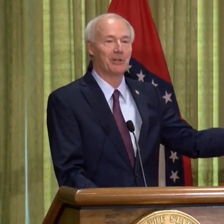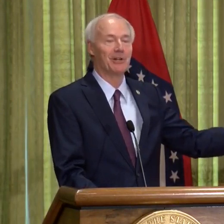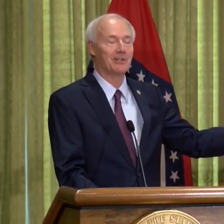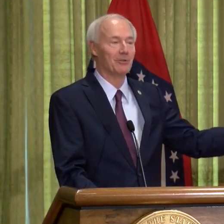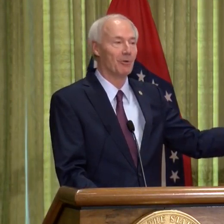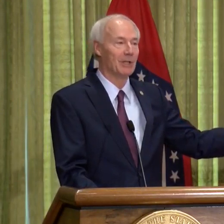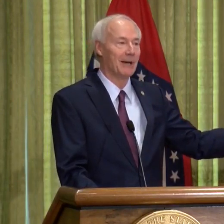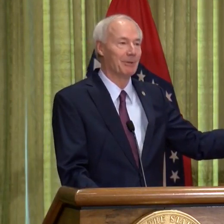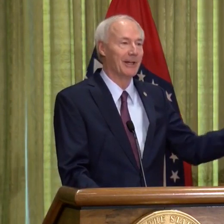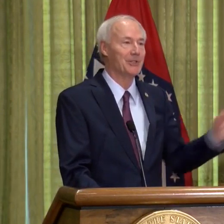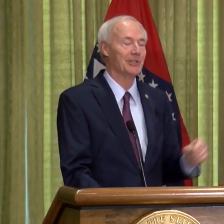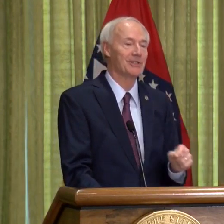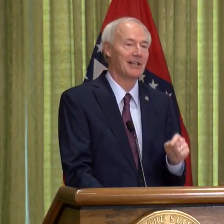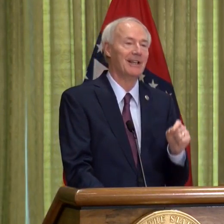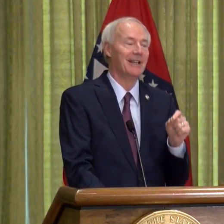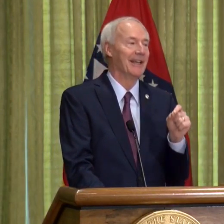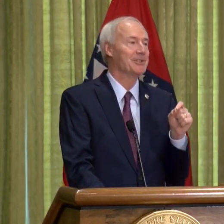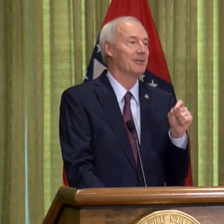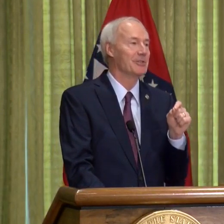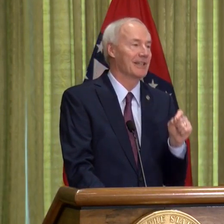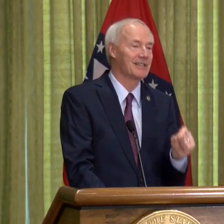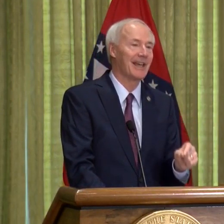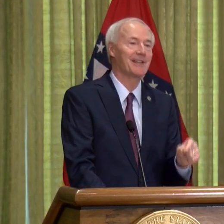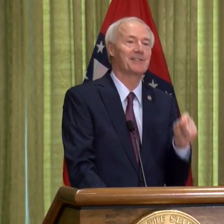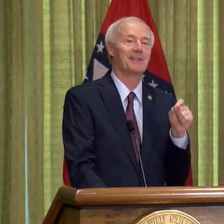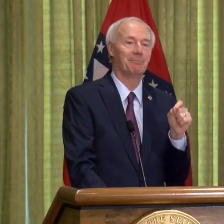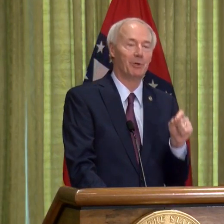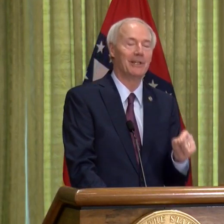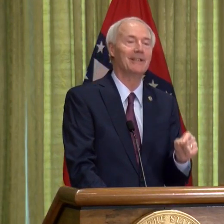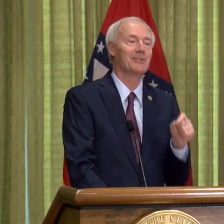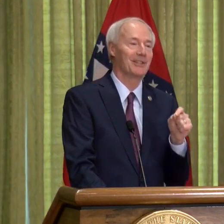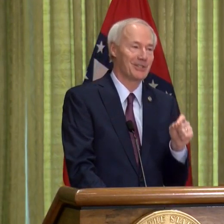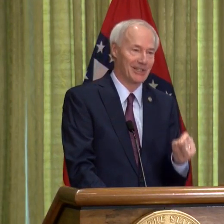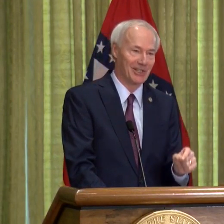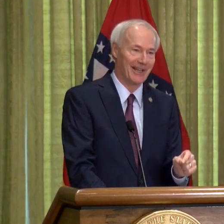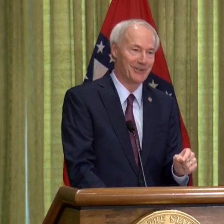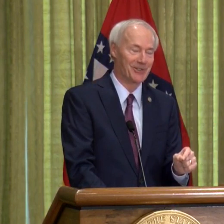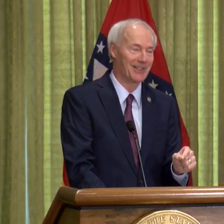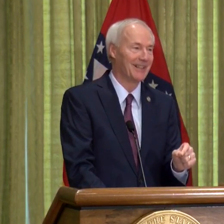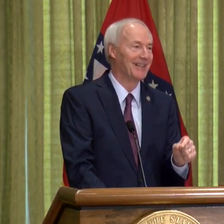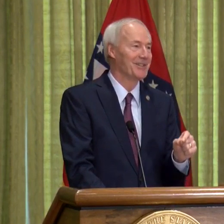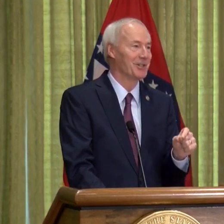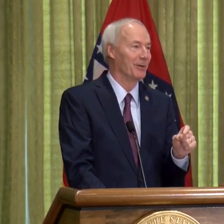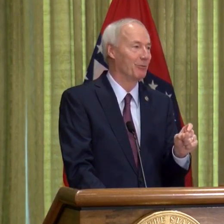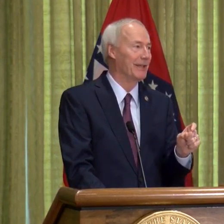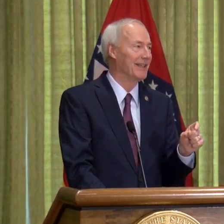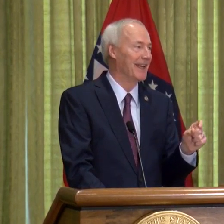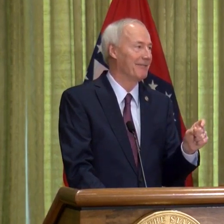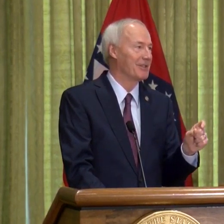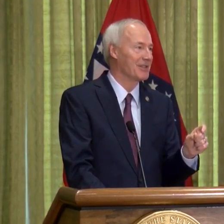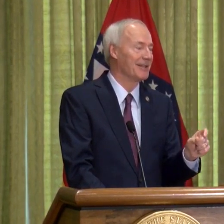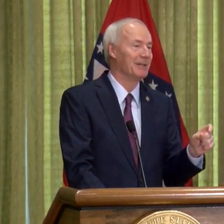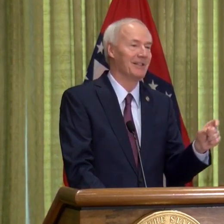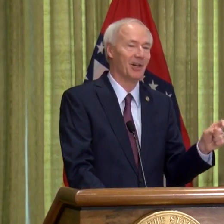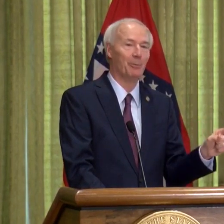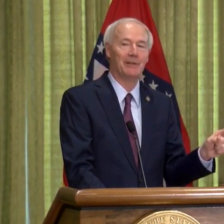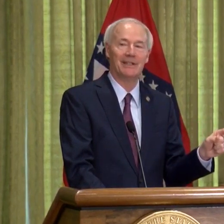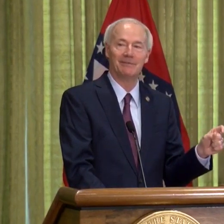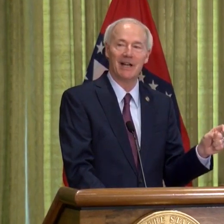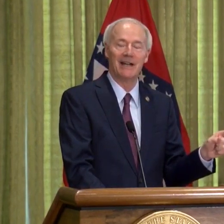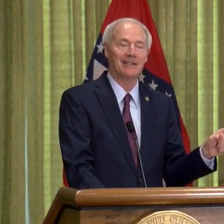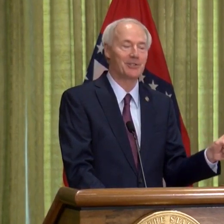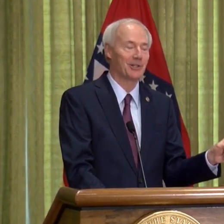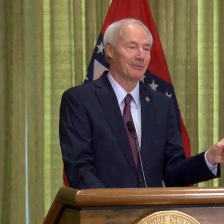returning to normal operations. And so success brings success. So if we can have this limited